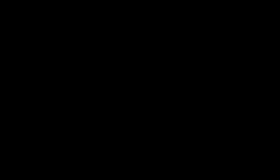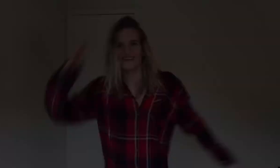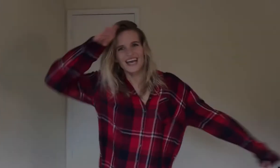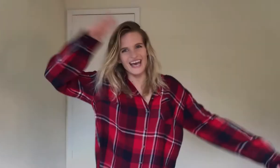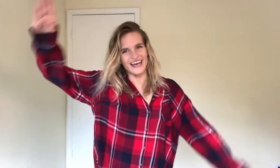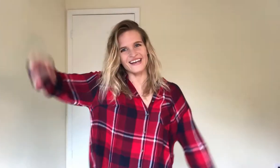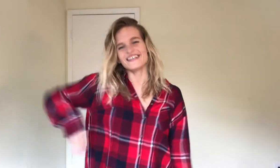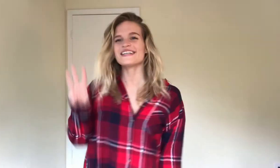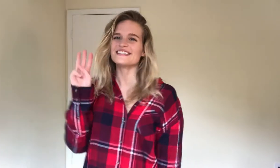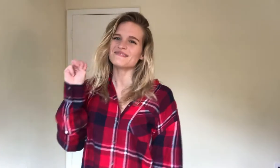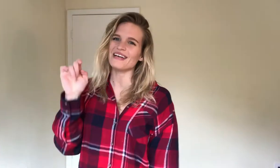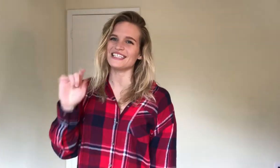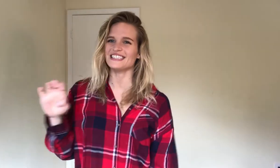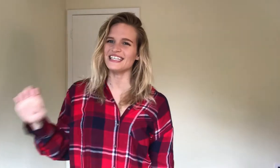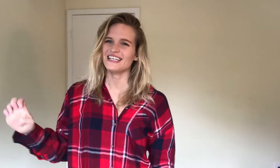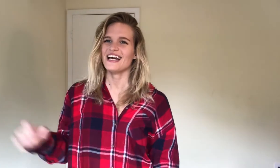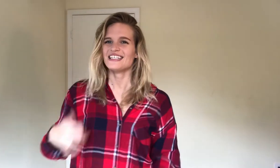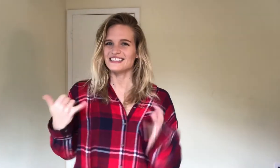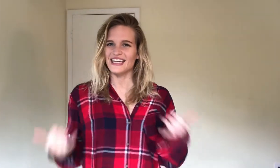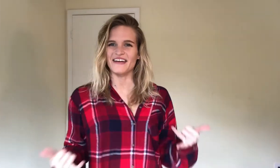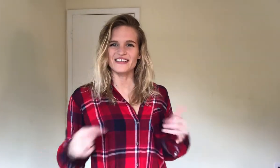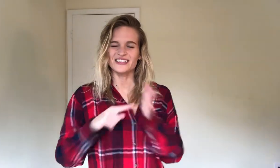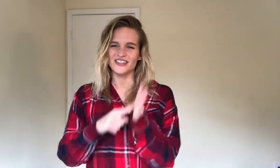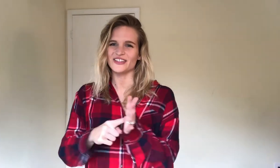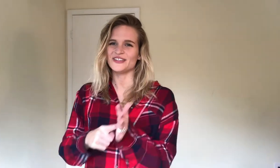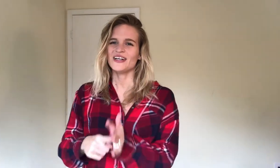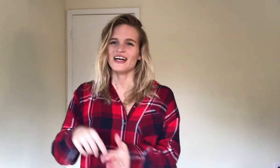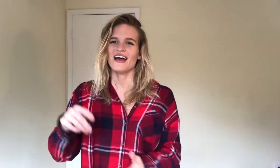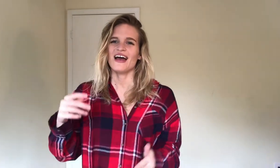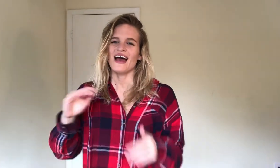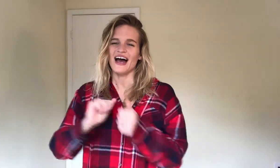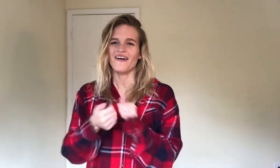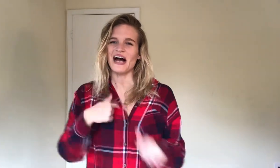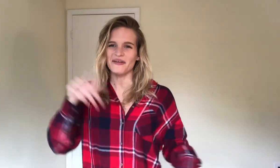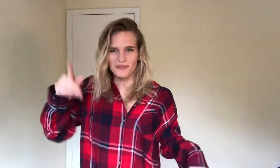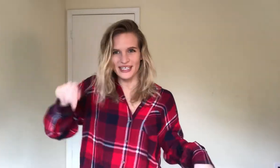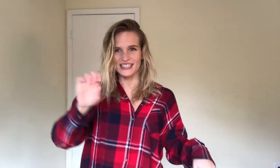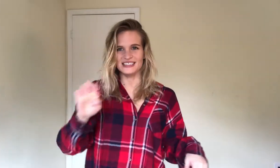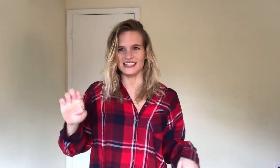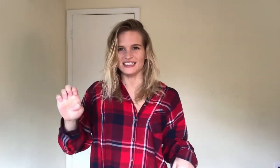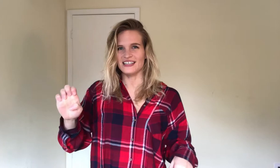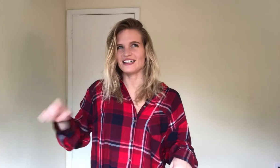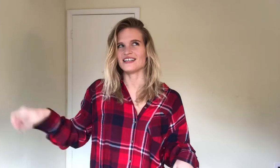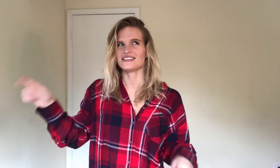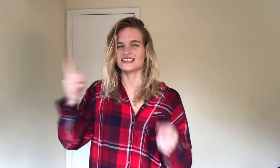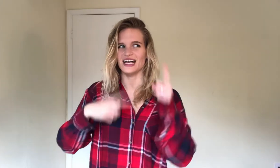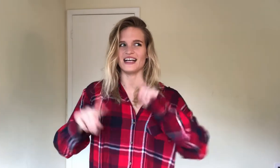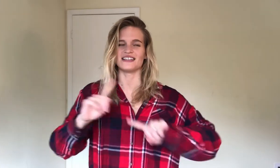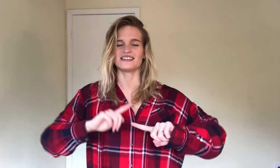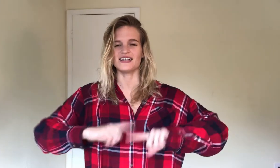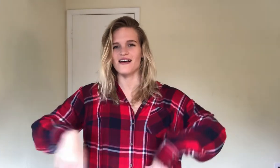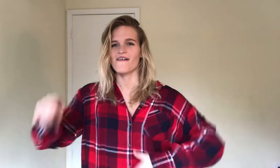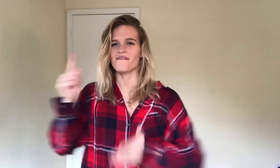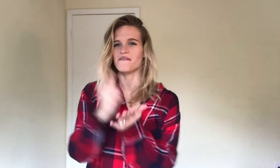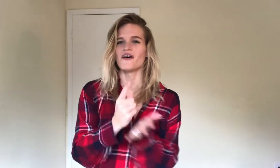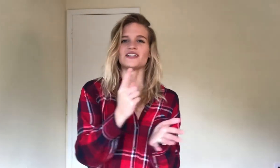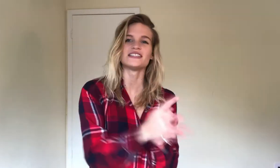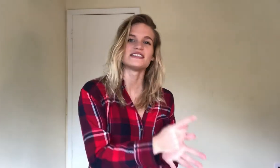Hey, it's Macy. Today I'm going to show you how I've PSE signed Fallin'